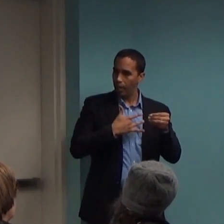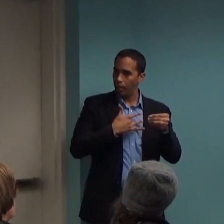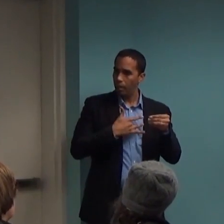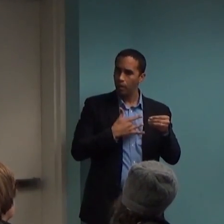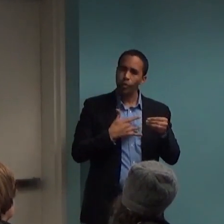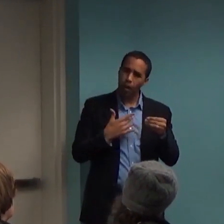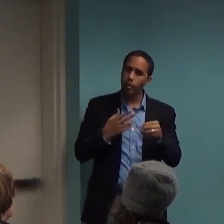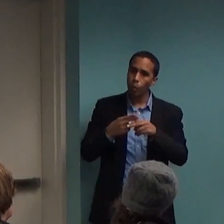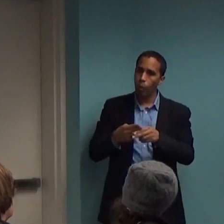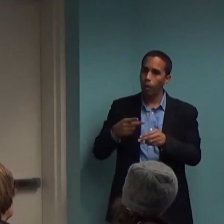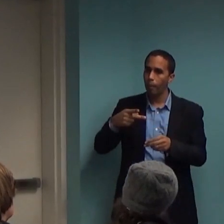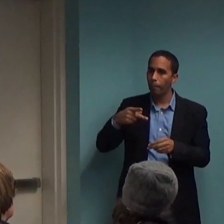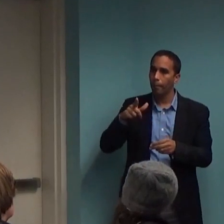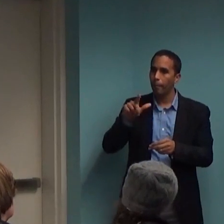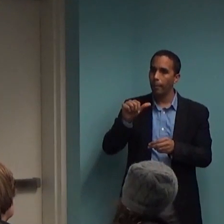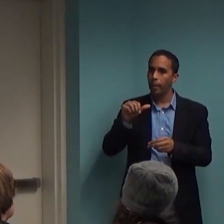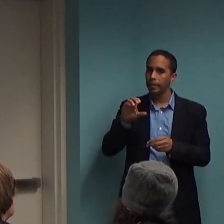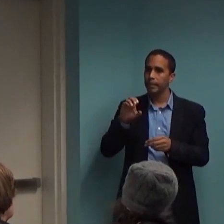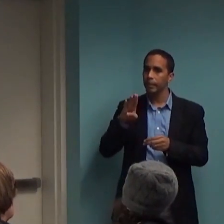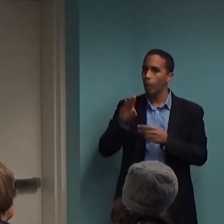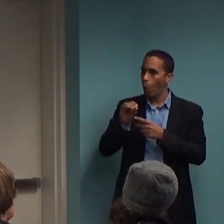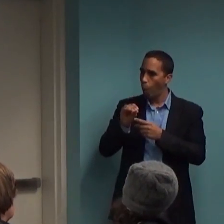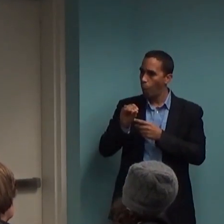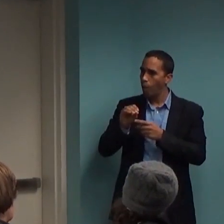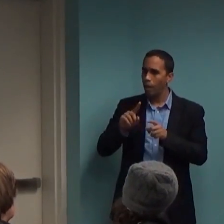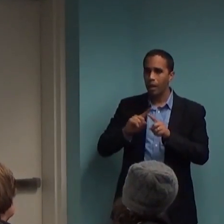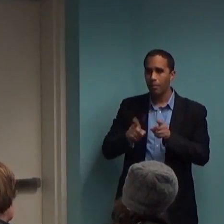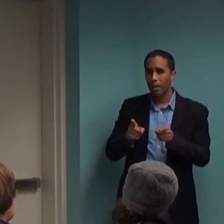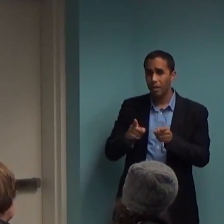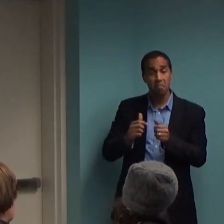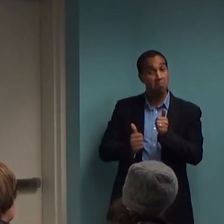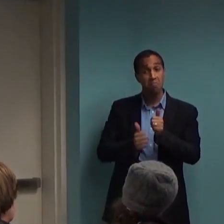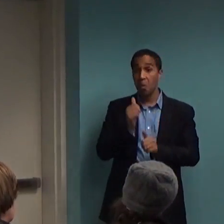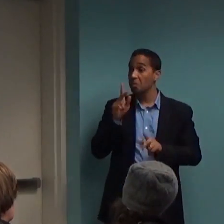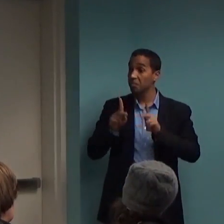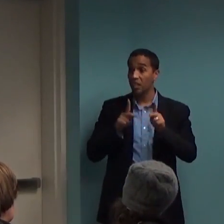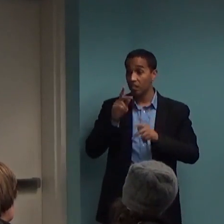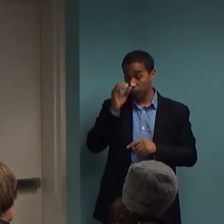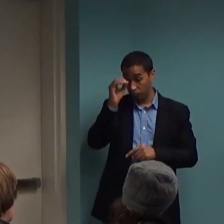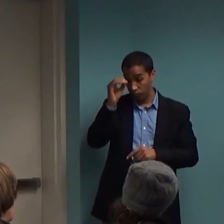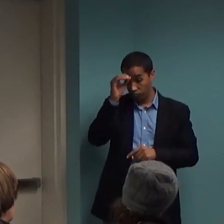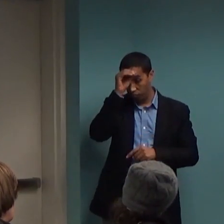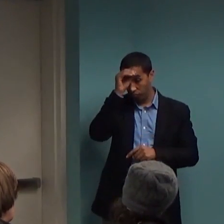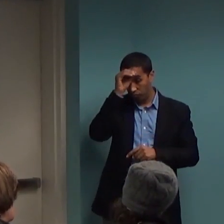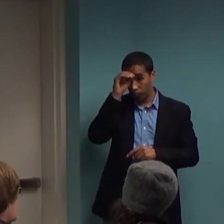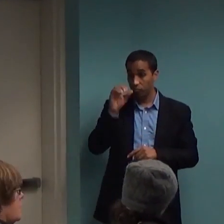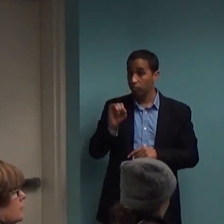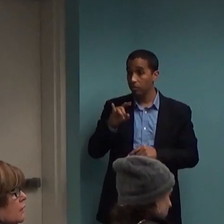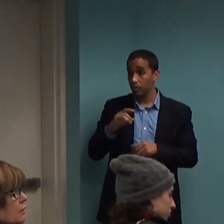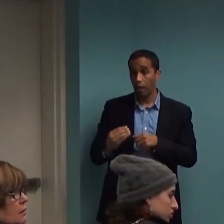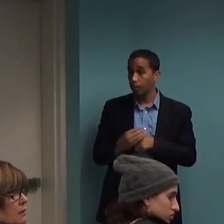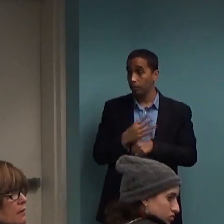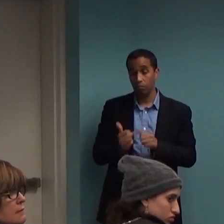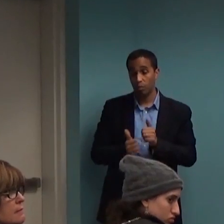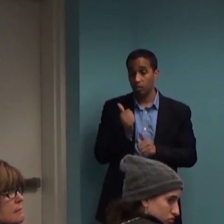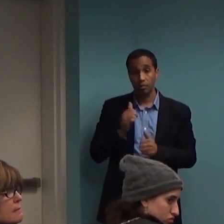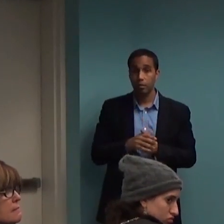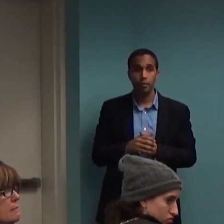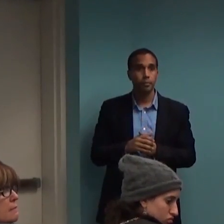are probably not adequately educated about side effects. Just in general, you know. And so it's worth knowing. You know, Steve. To your question, would